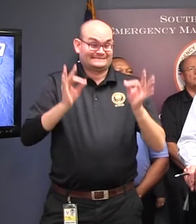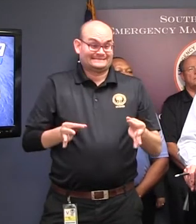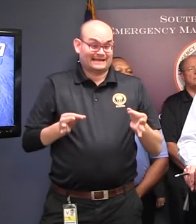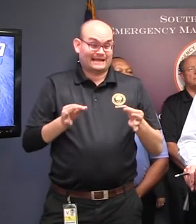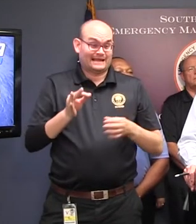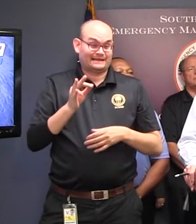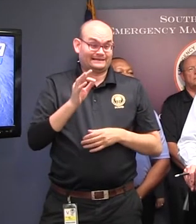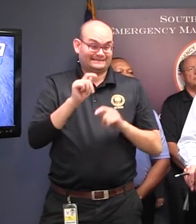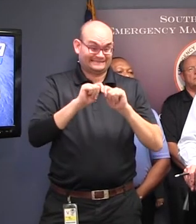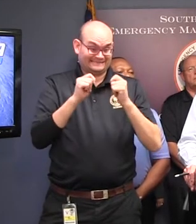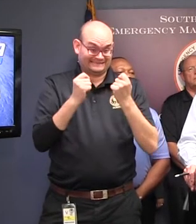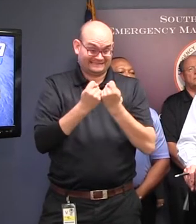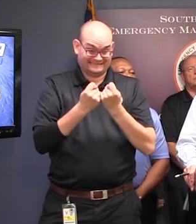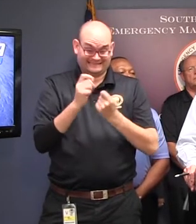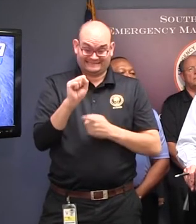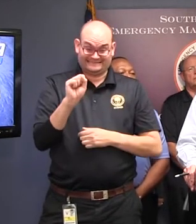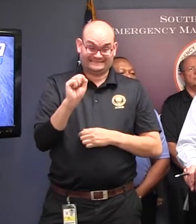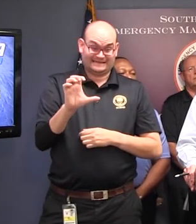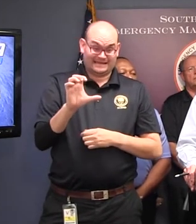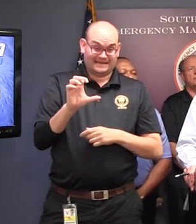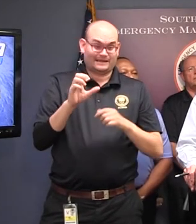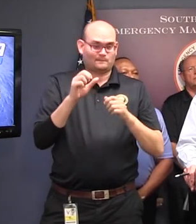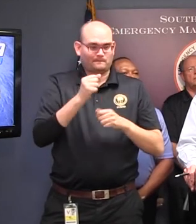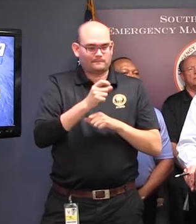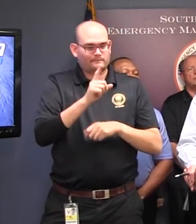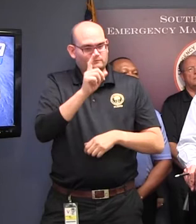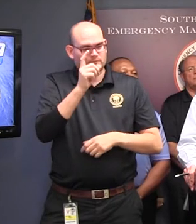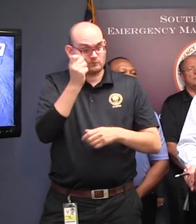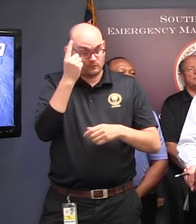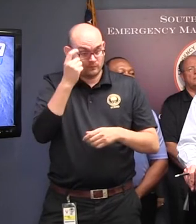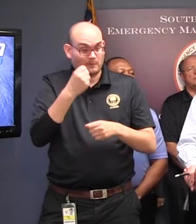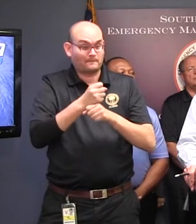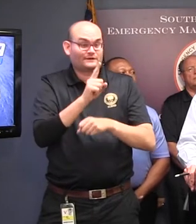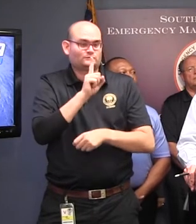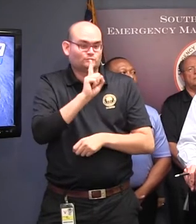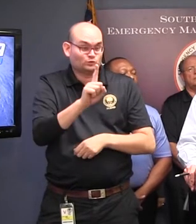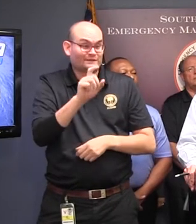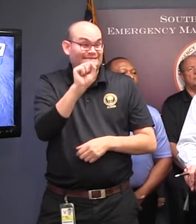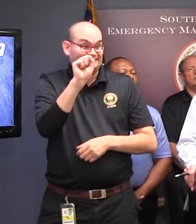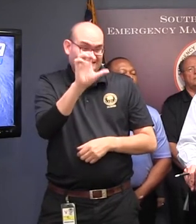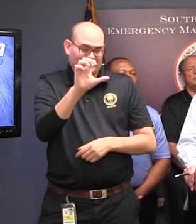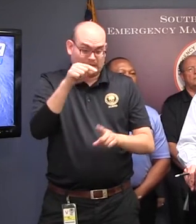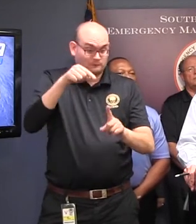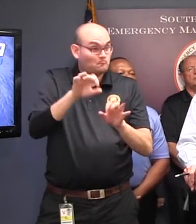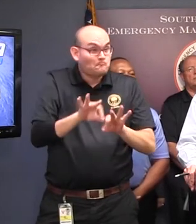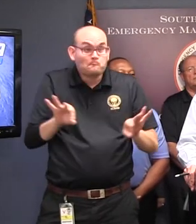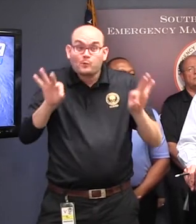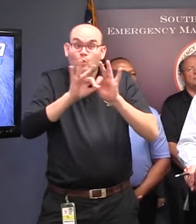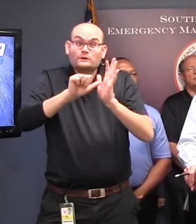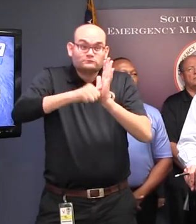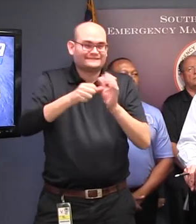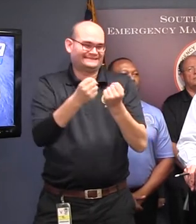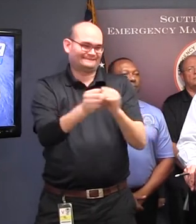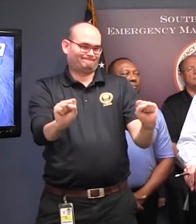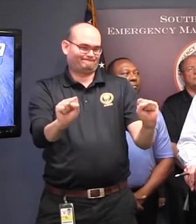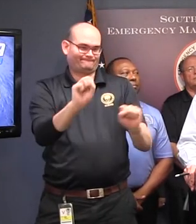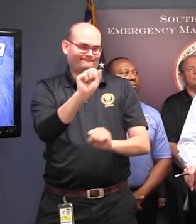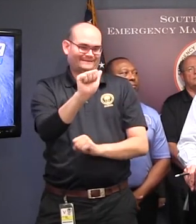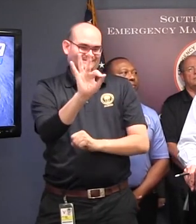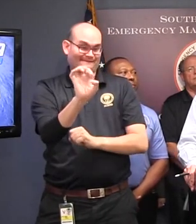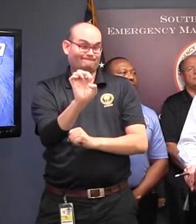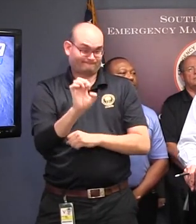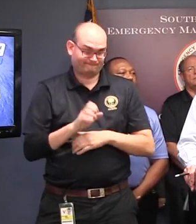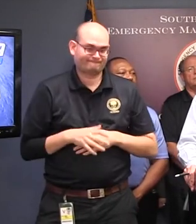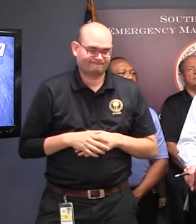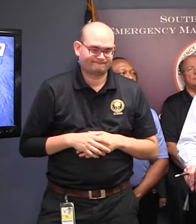to ensure the safety of every South Carolinian. Everything that we're announcing or doing is based on a lot